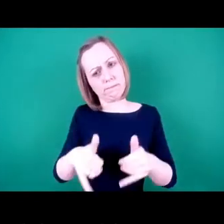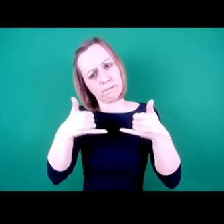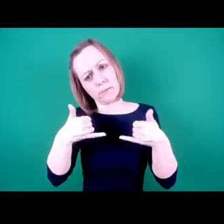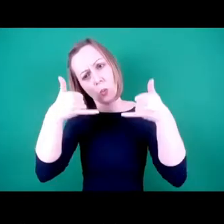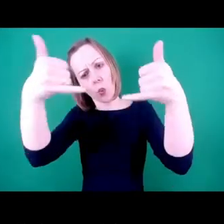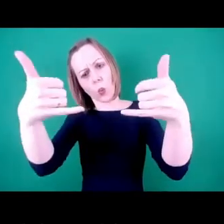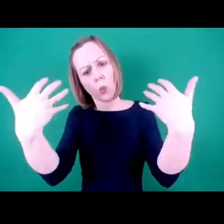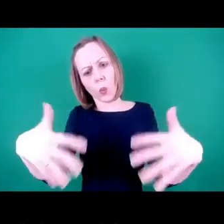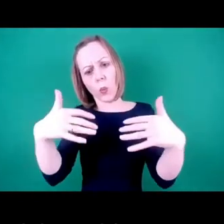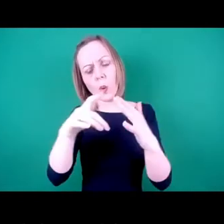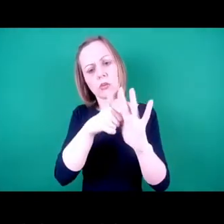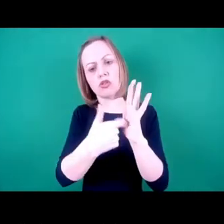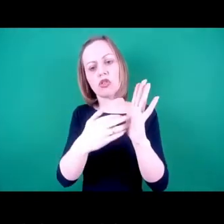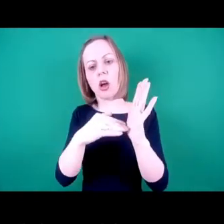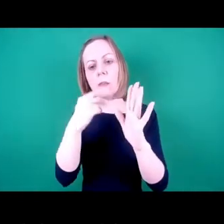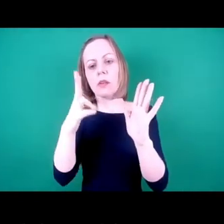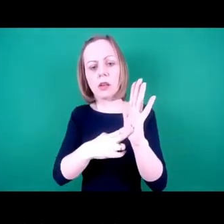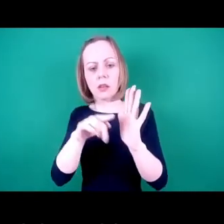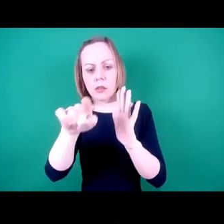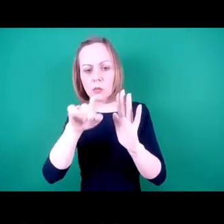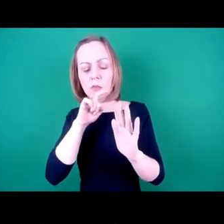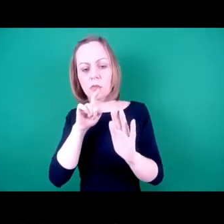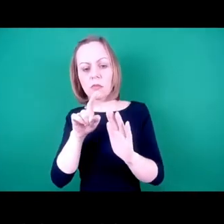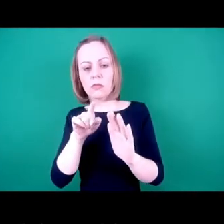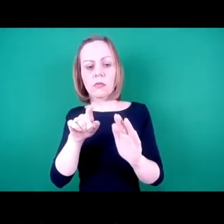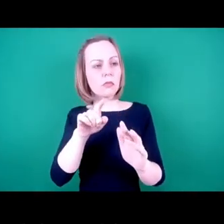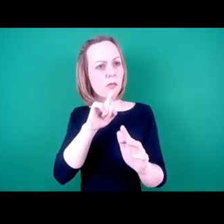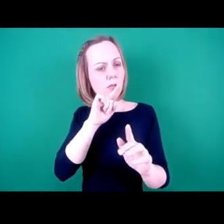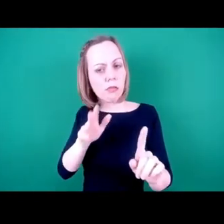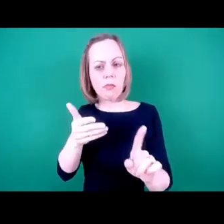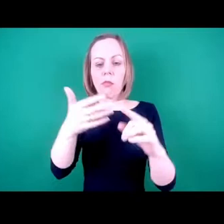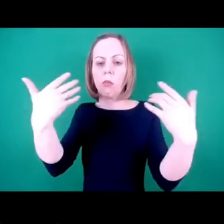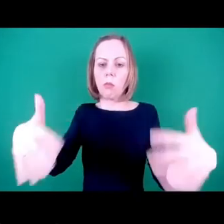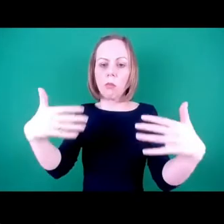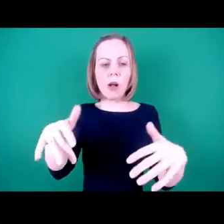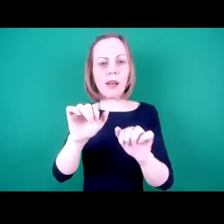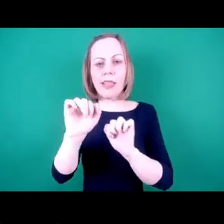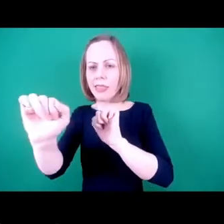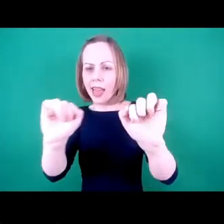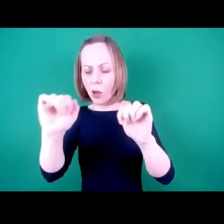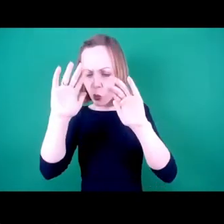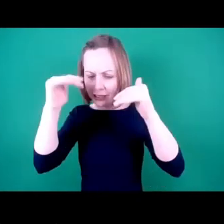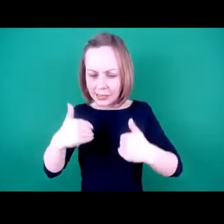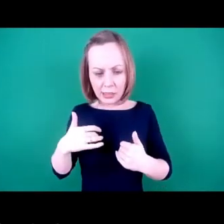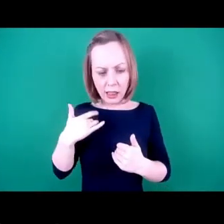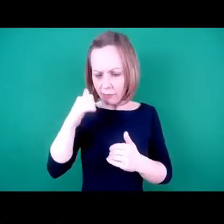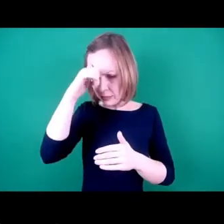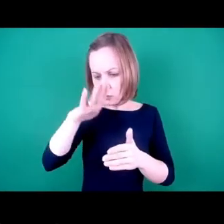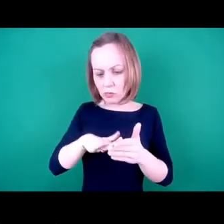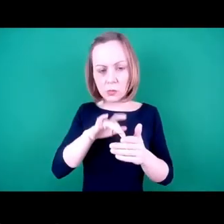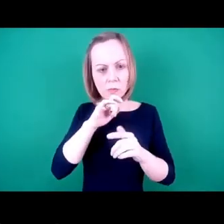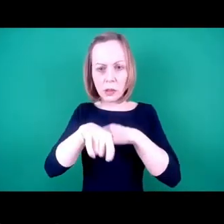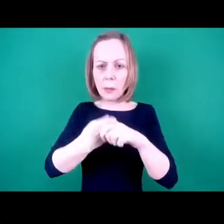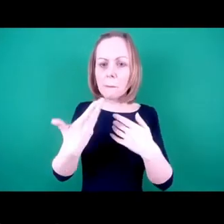propelling autistic people's lived experience into mainstream success. However, the review in The Guardian